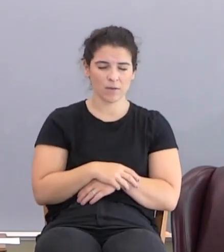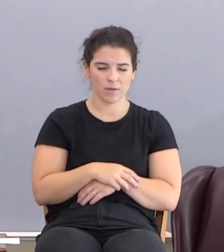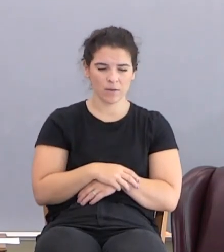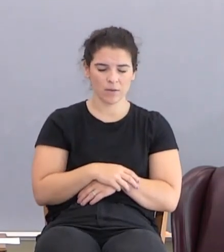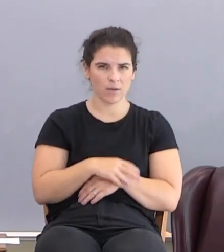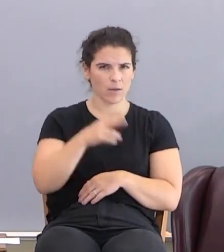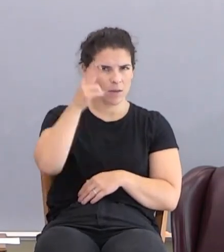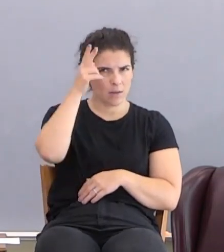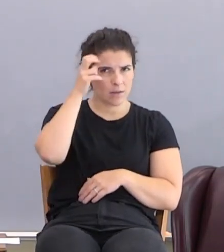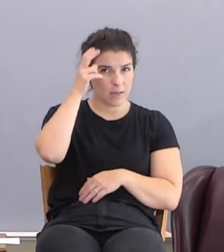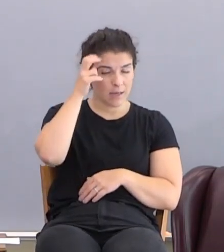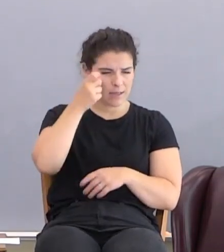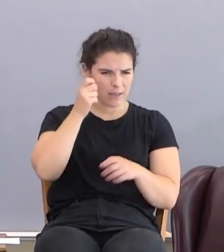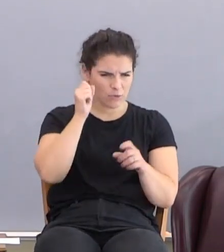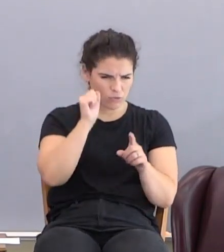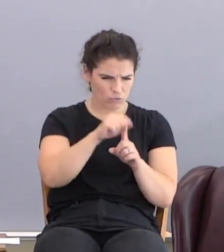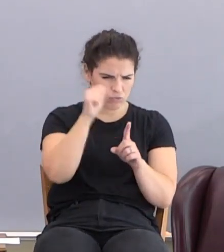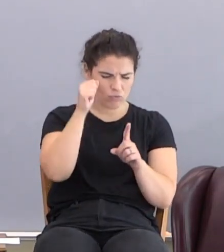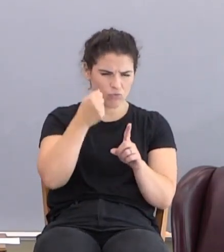Satan deceived Eve.